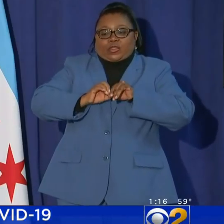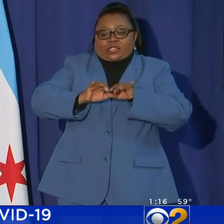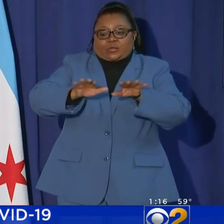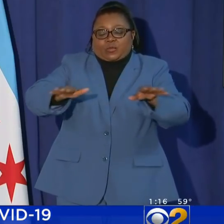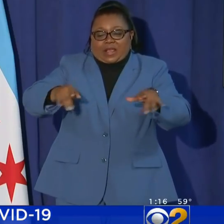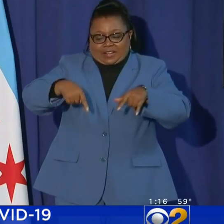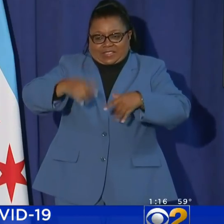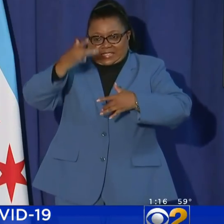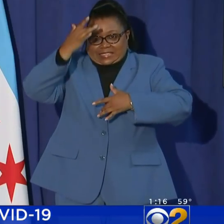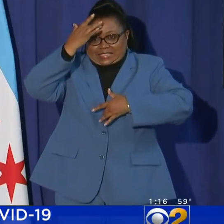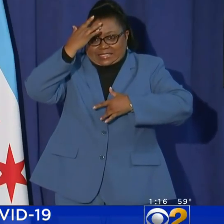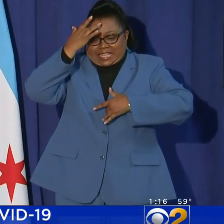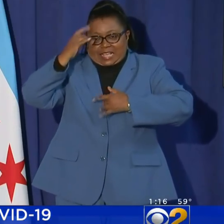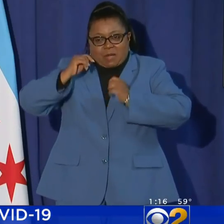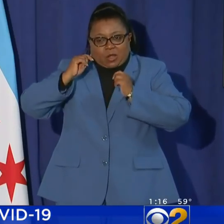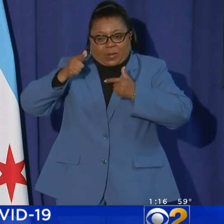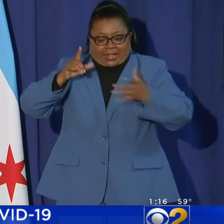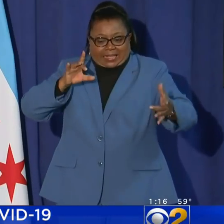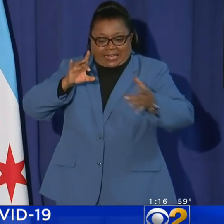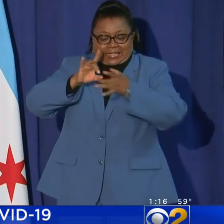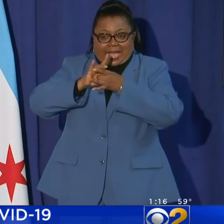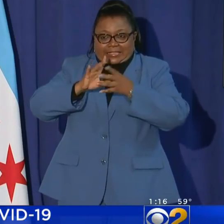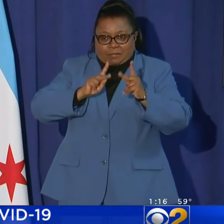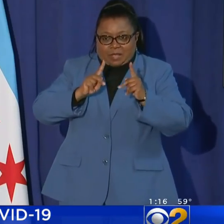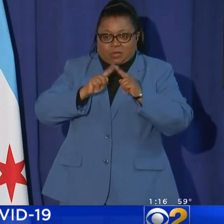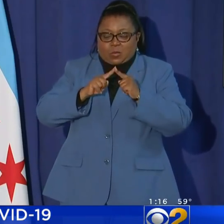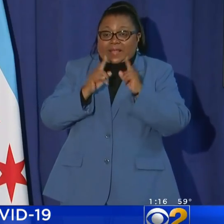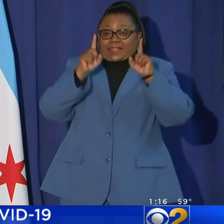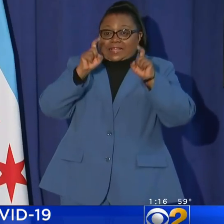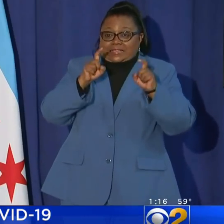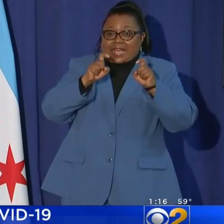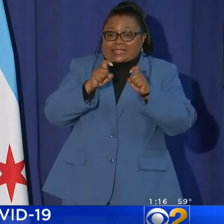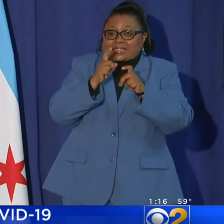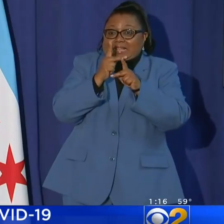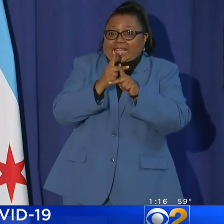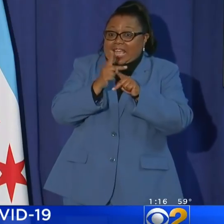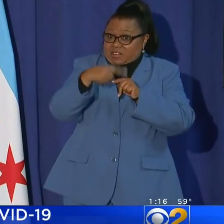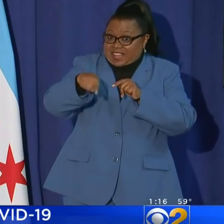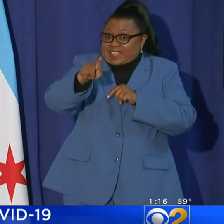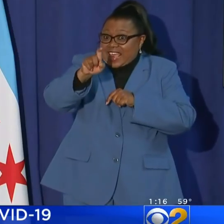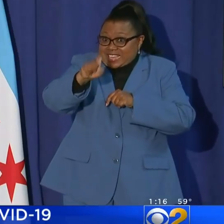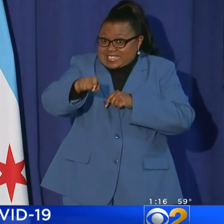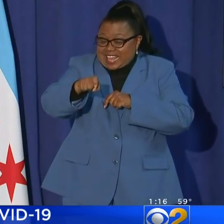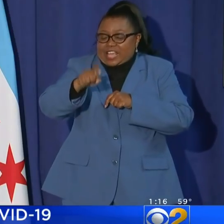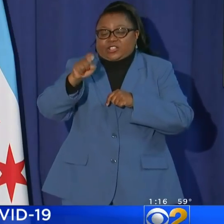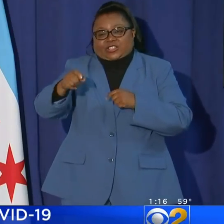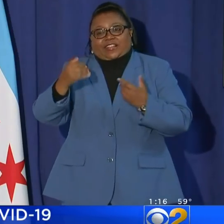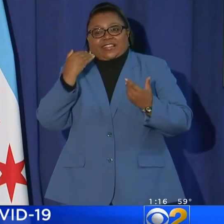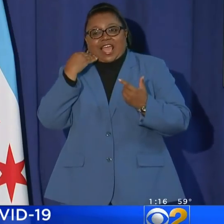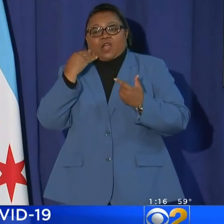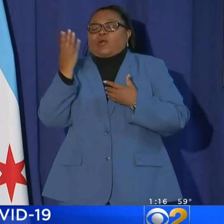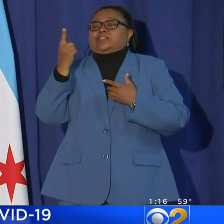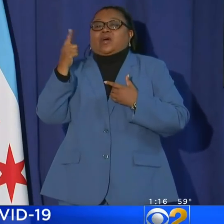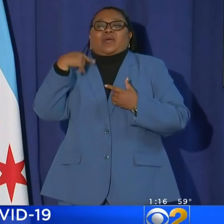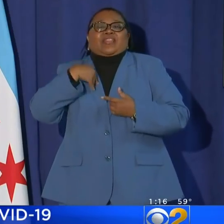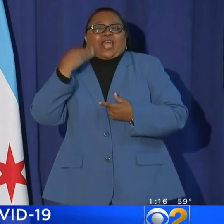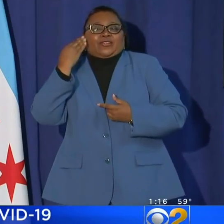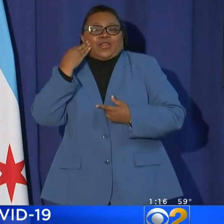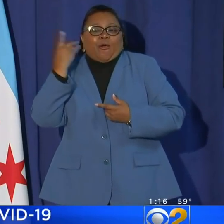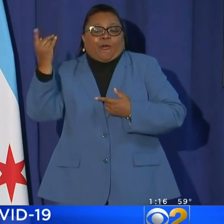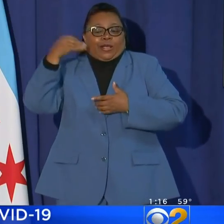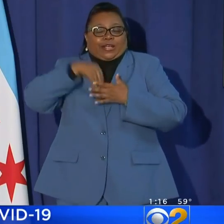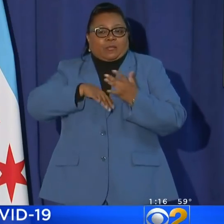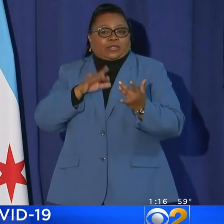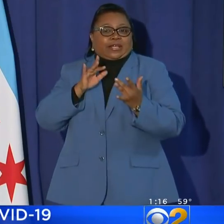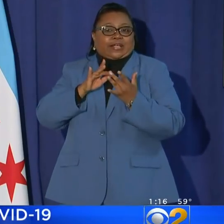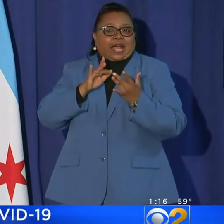of this disease by quickly connecting people with the testing and care that they need should they or someone they know come